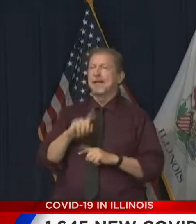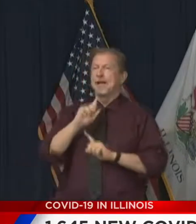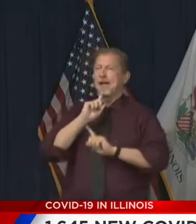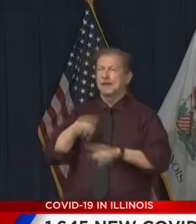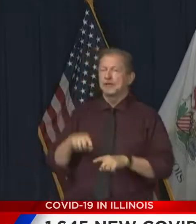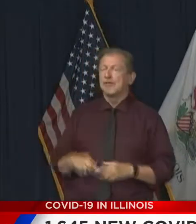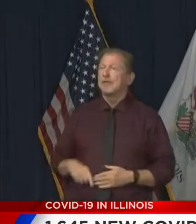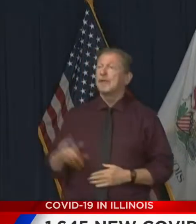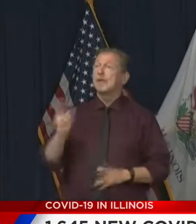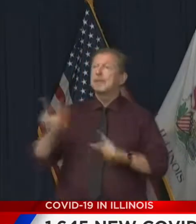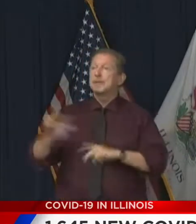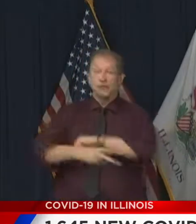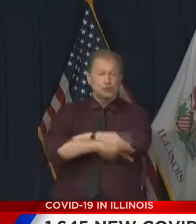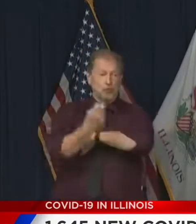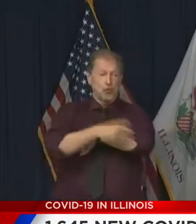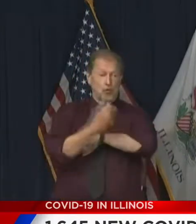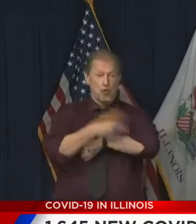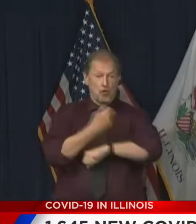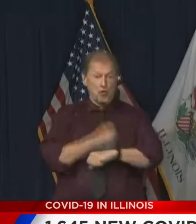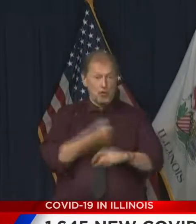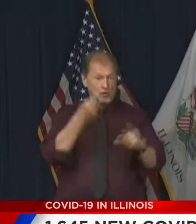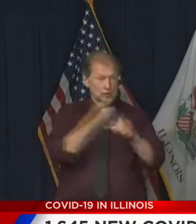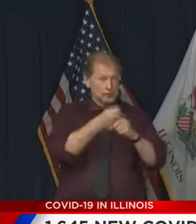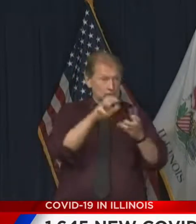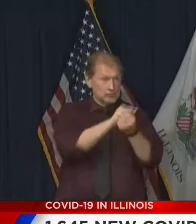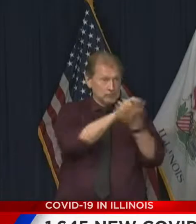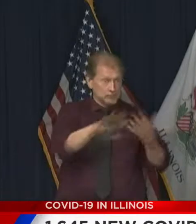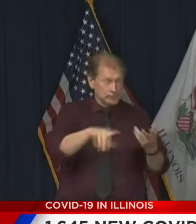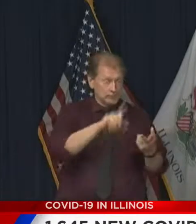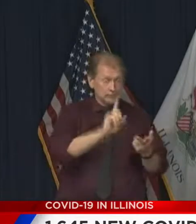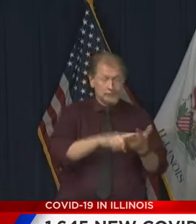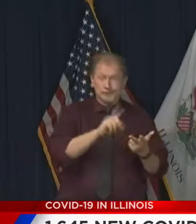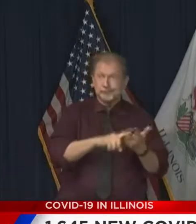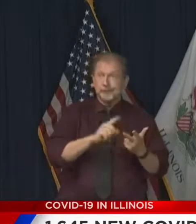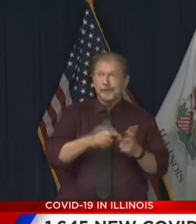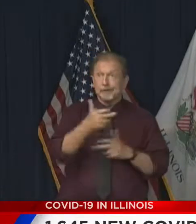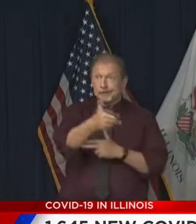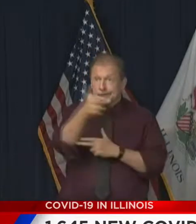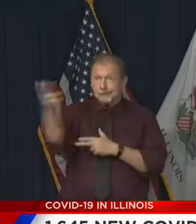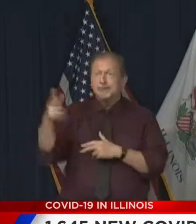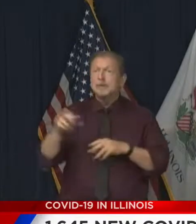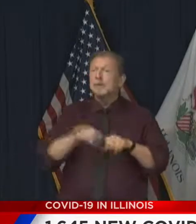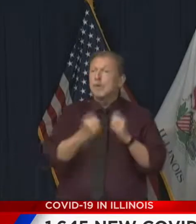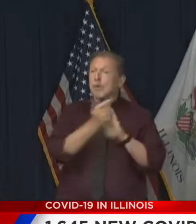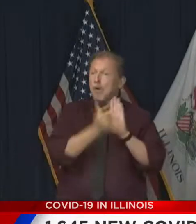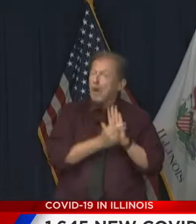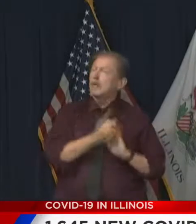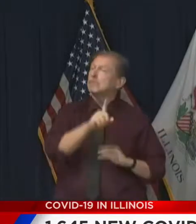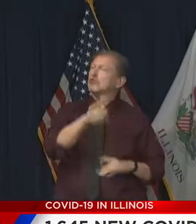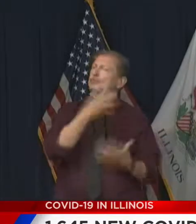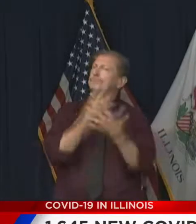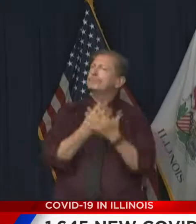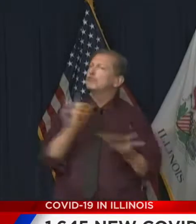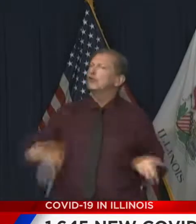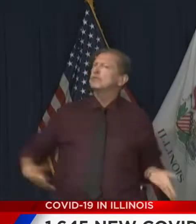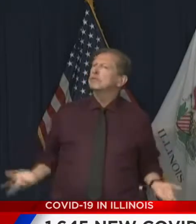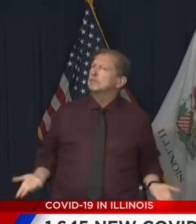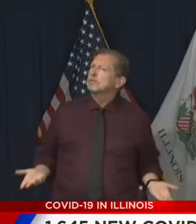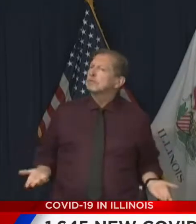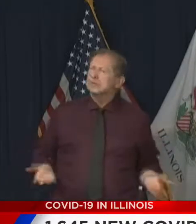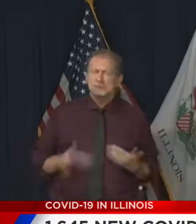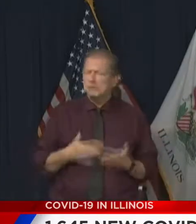who is looting or shooting or breaking the law should be held responsible. Period. End of sentence.